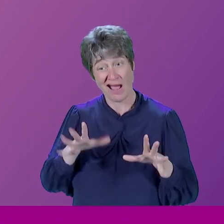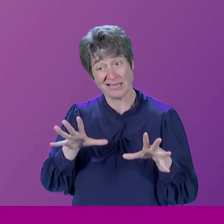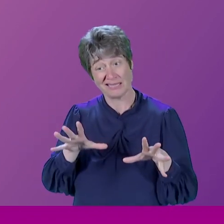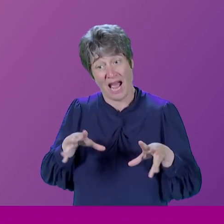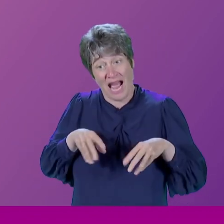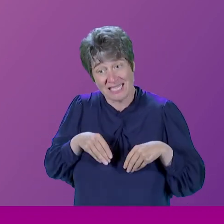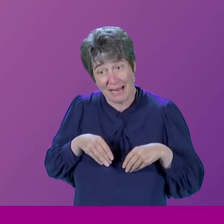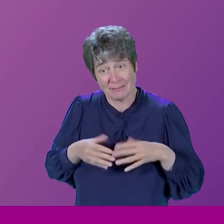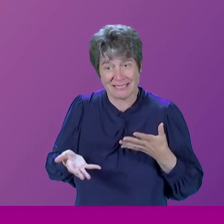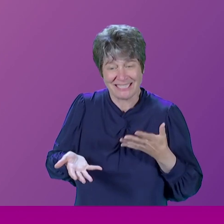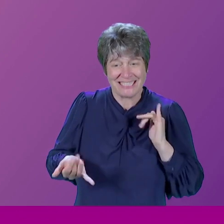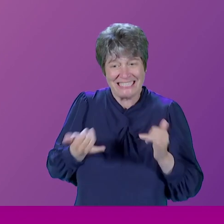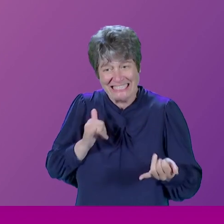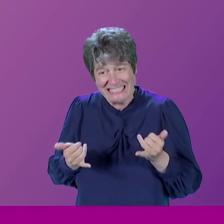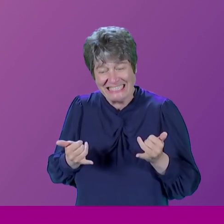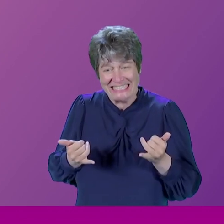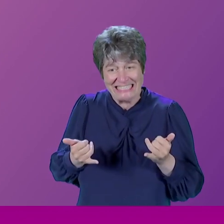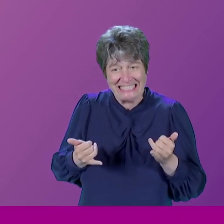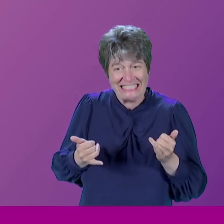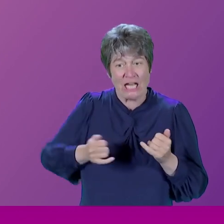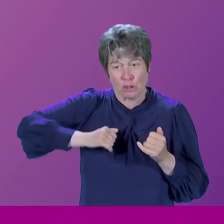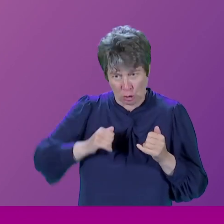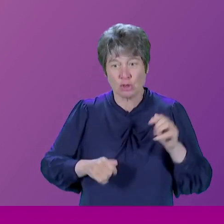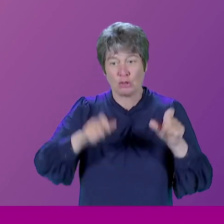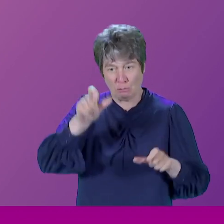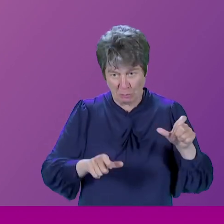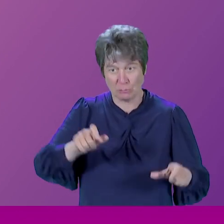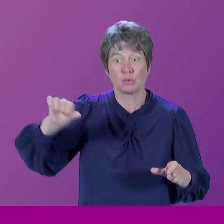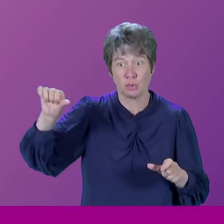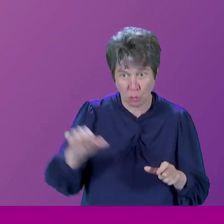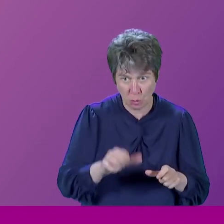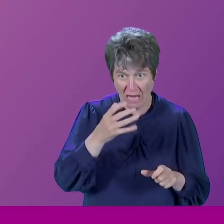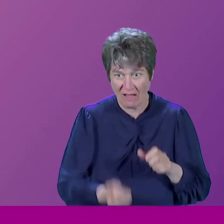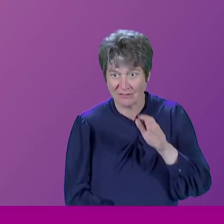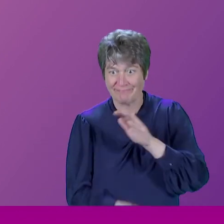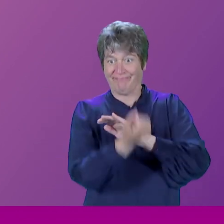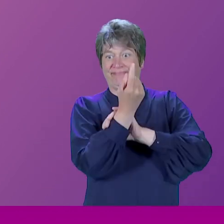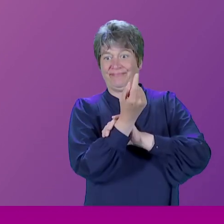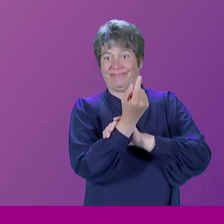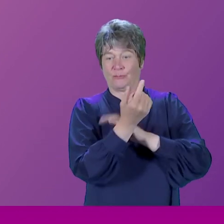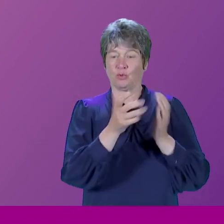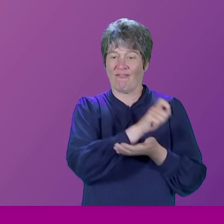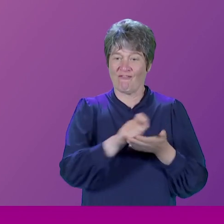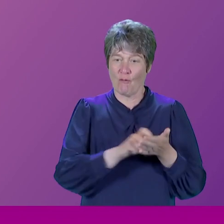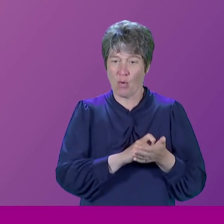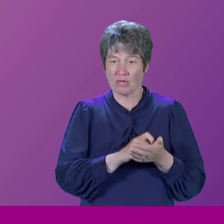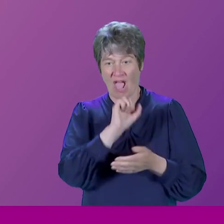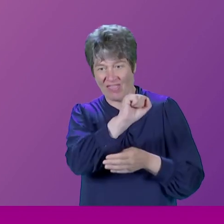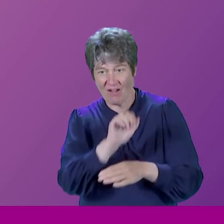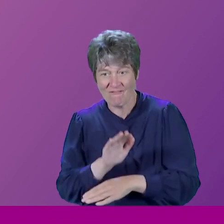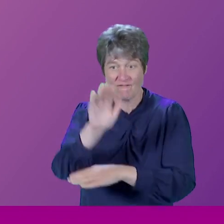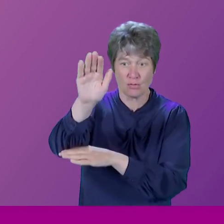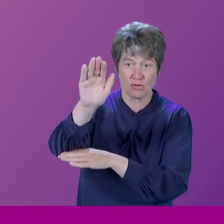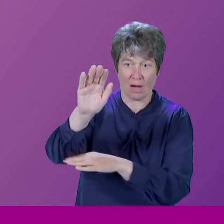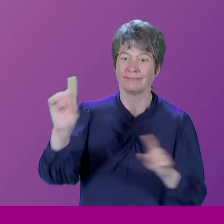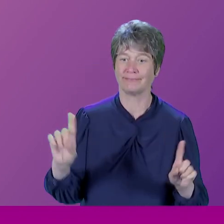itself, that Scottish people should have the opportunity to vote on their future as any other people would. As far as my passport